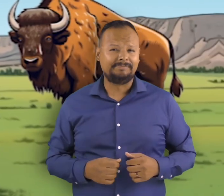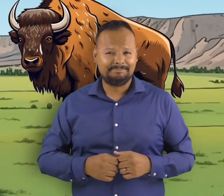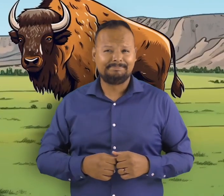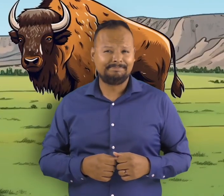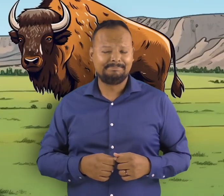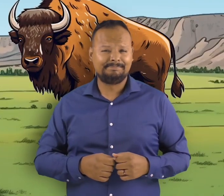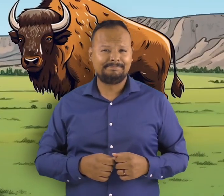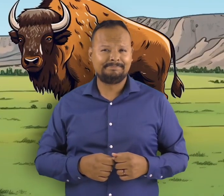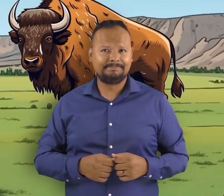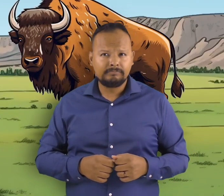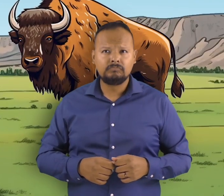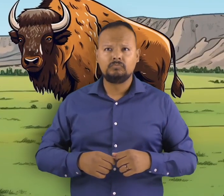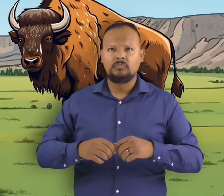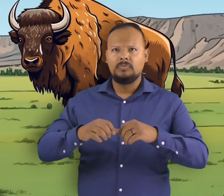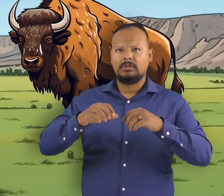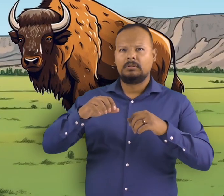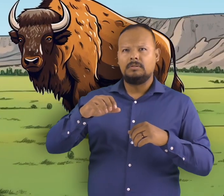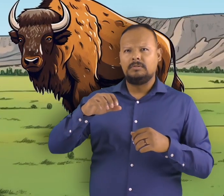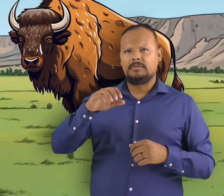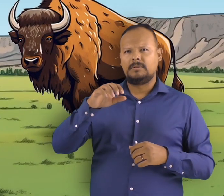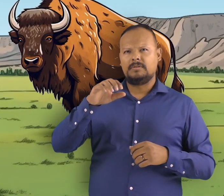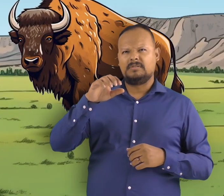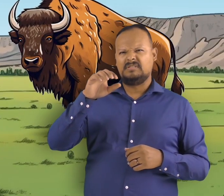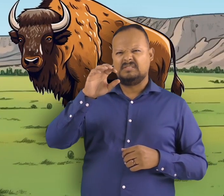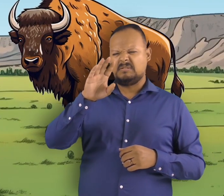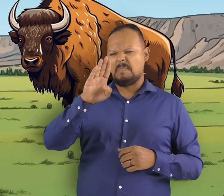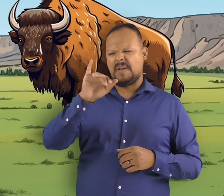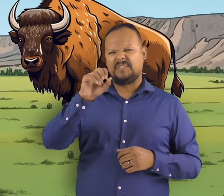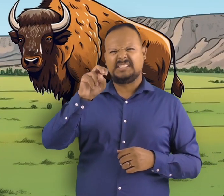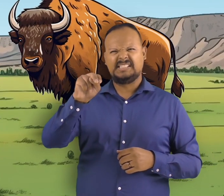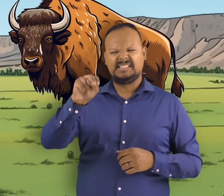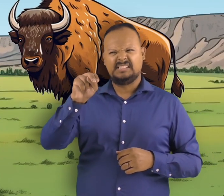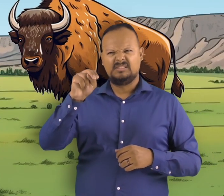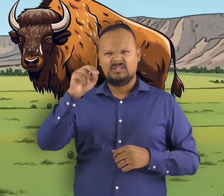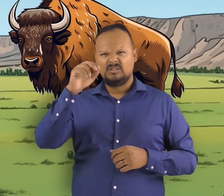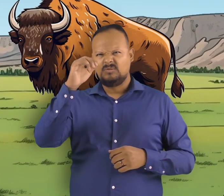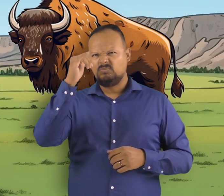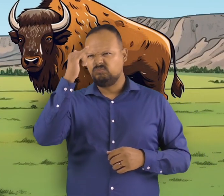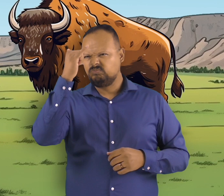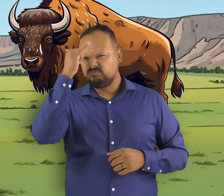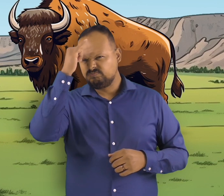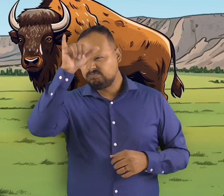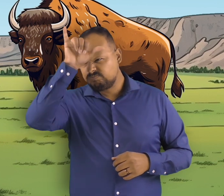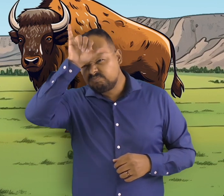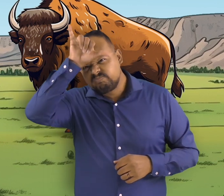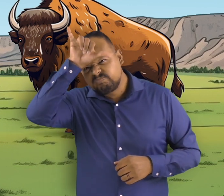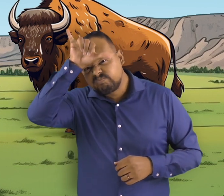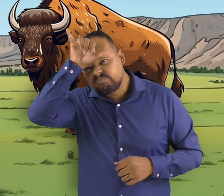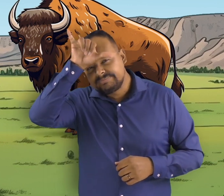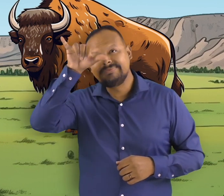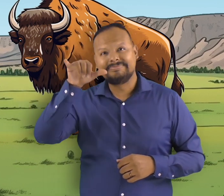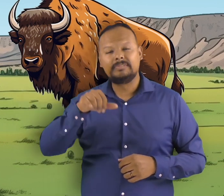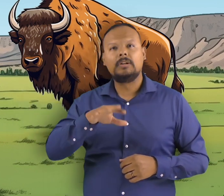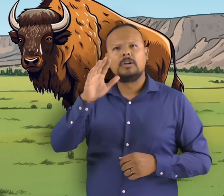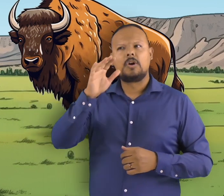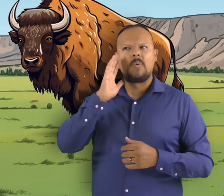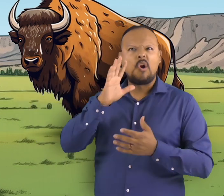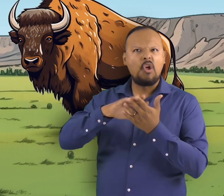bison of the west hello there everybody today we are going to learn about bison